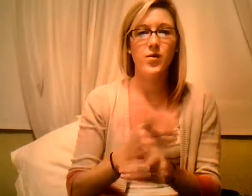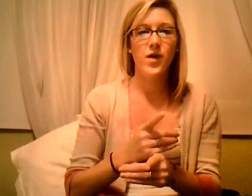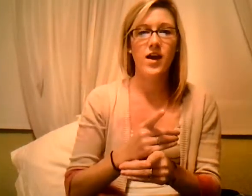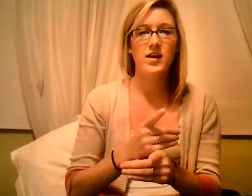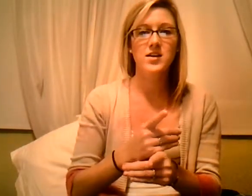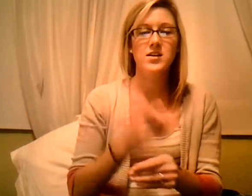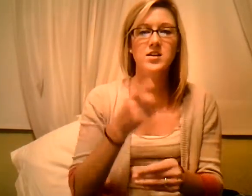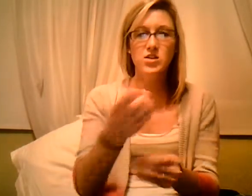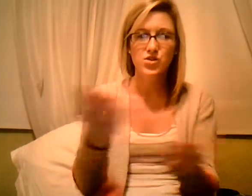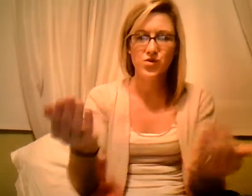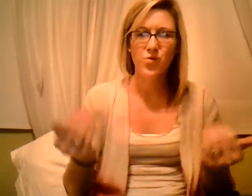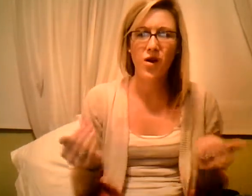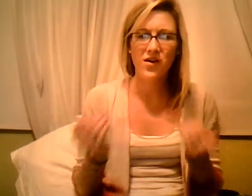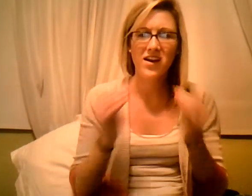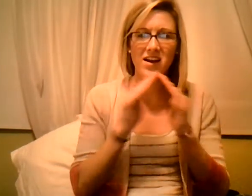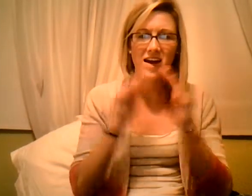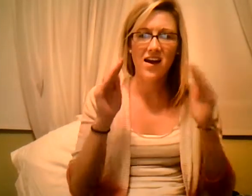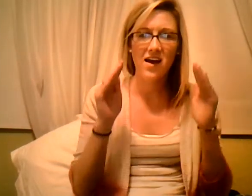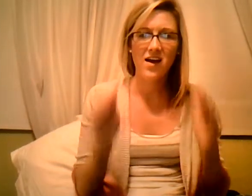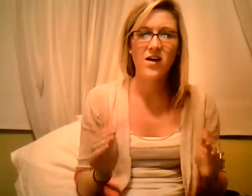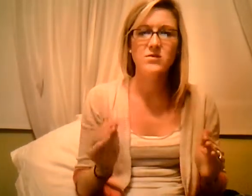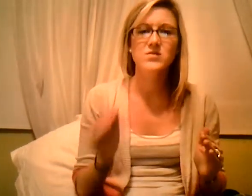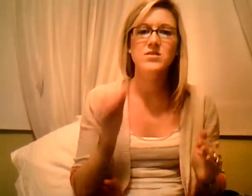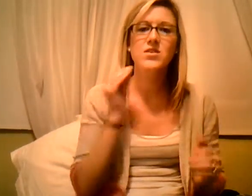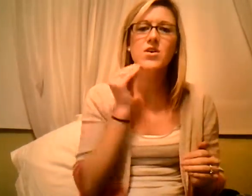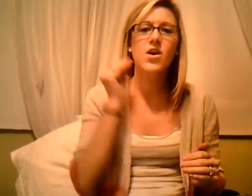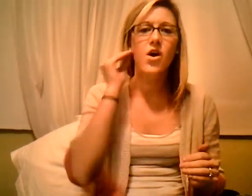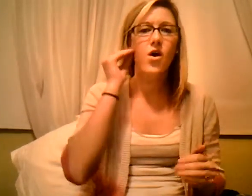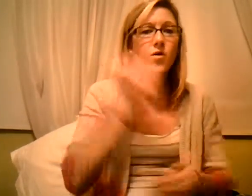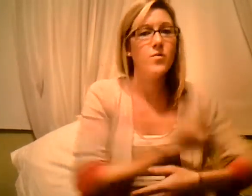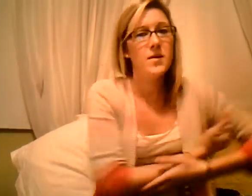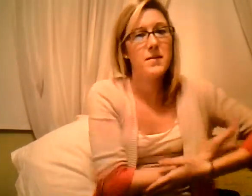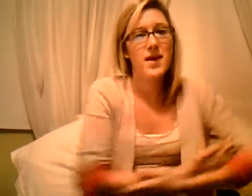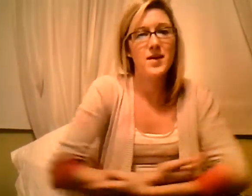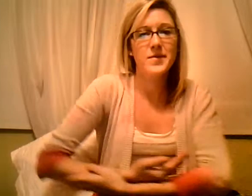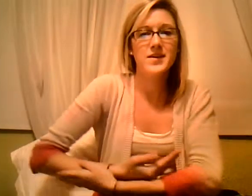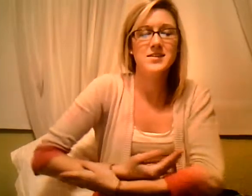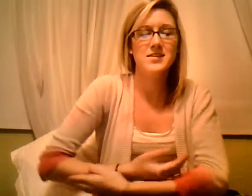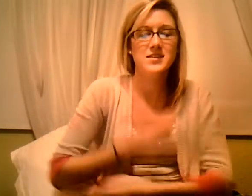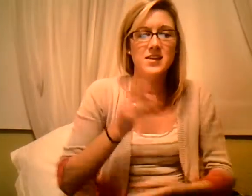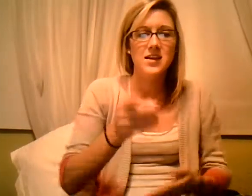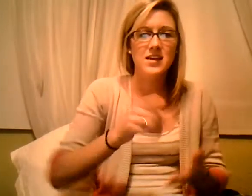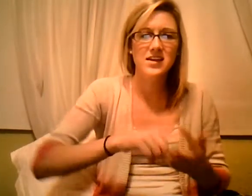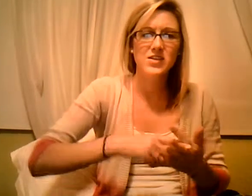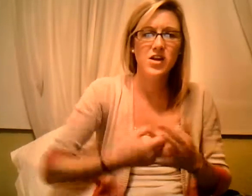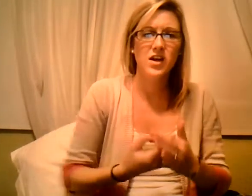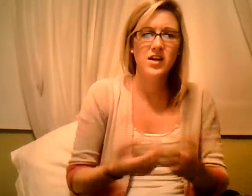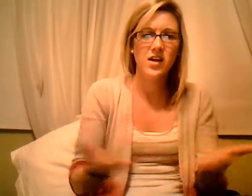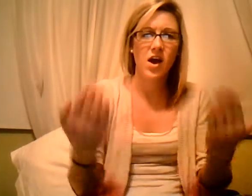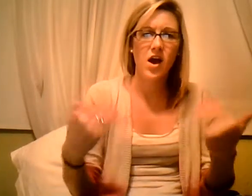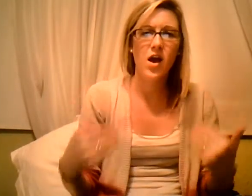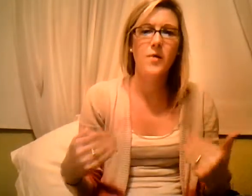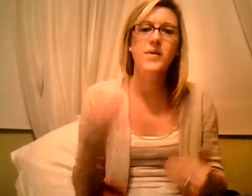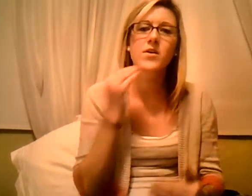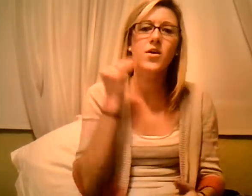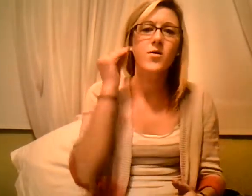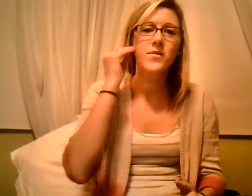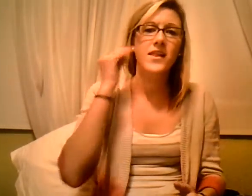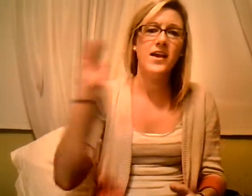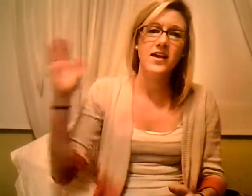right. She wanted a house, a home, and babies. He started coming home late